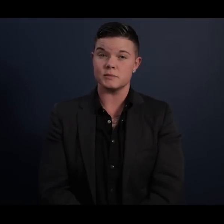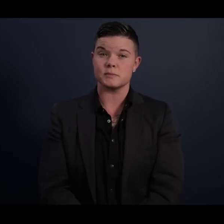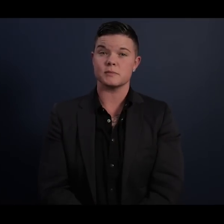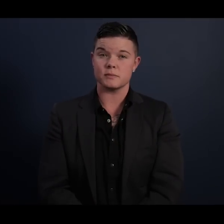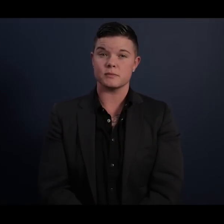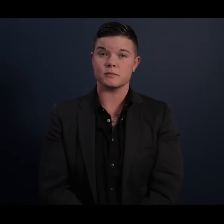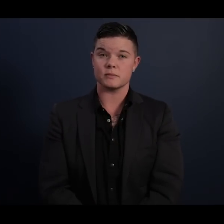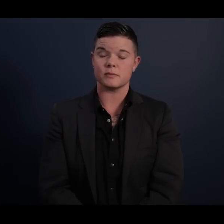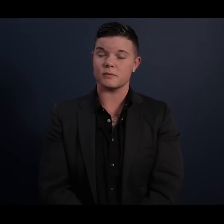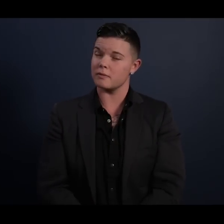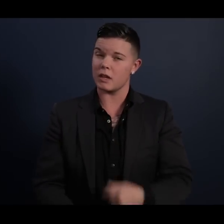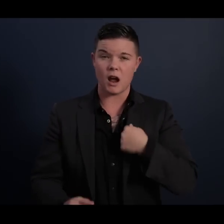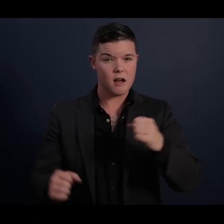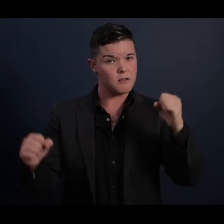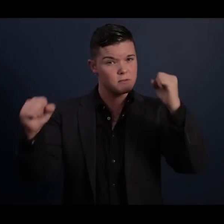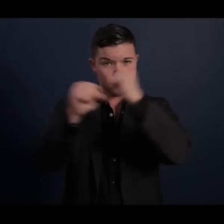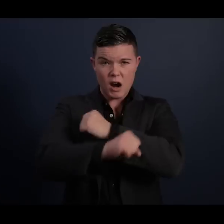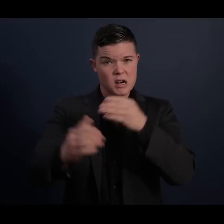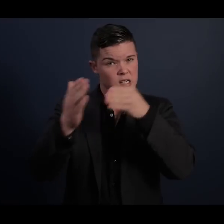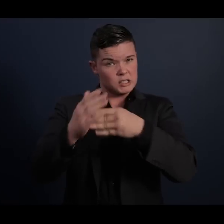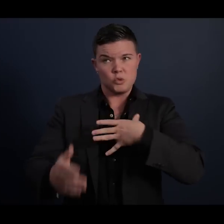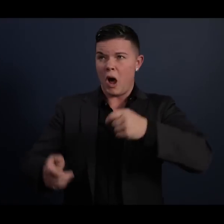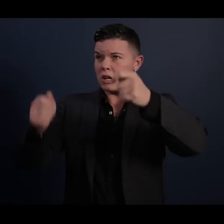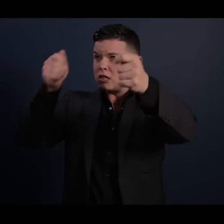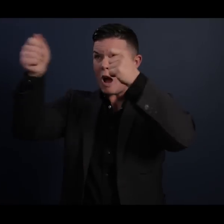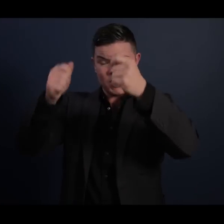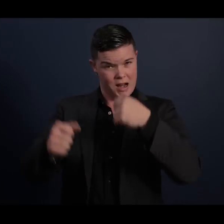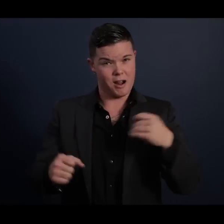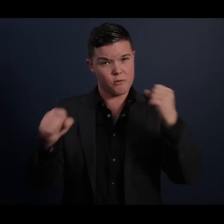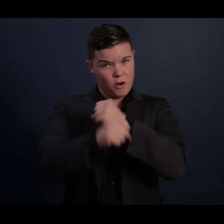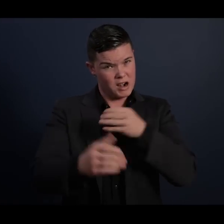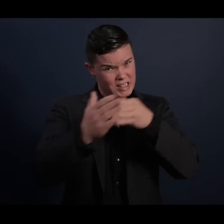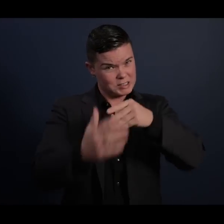I have fought against white domination and I have fought against black domination.